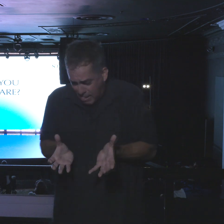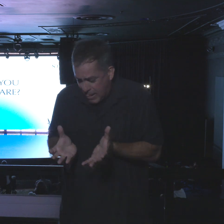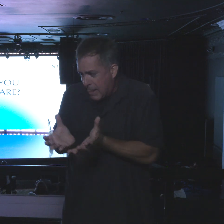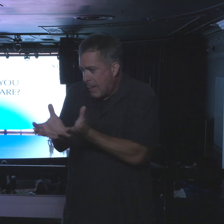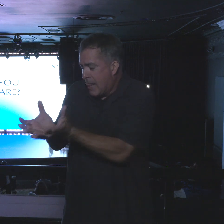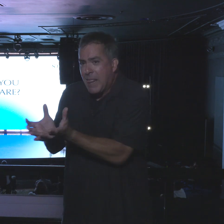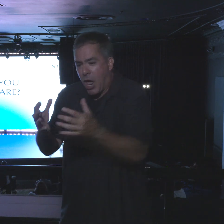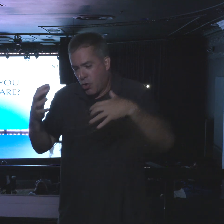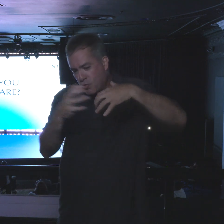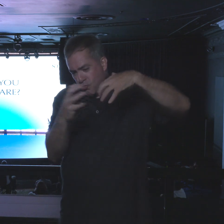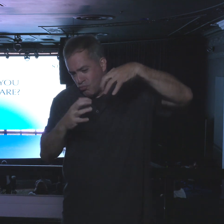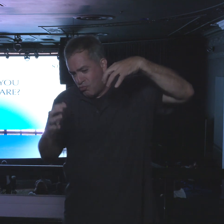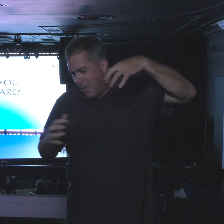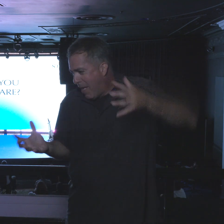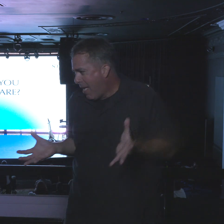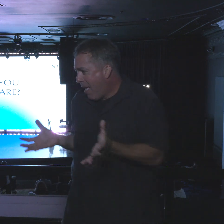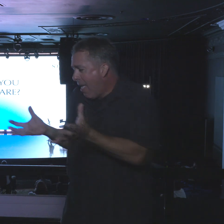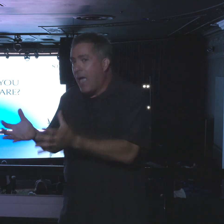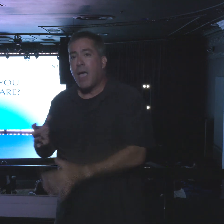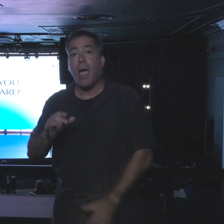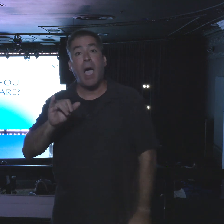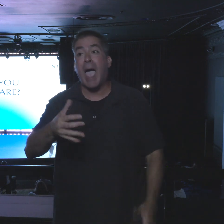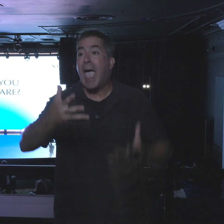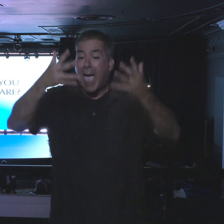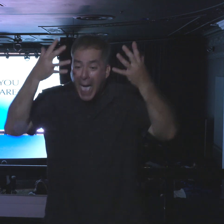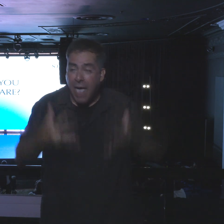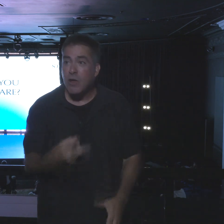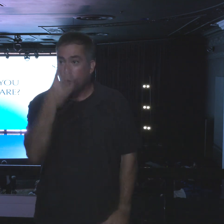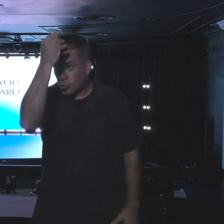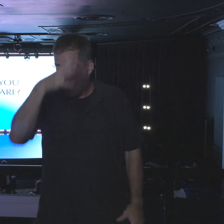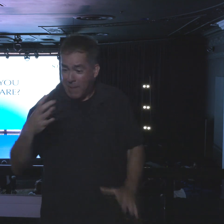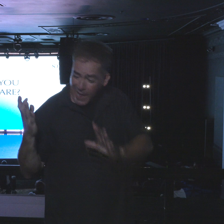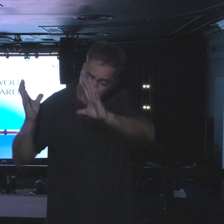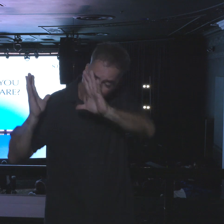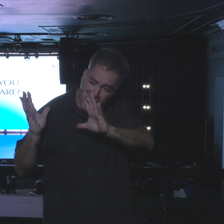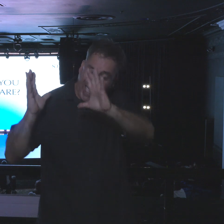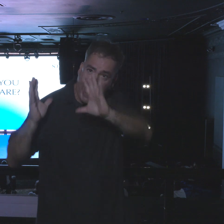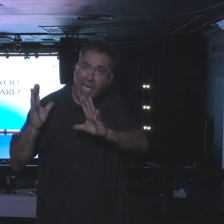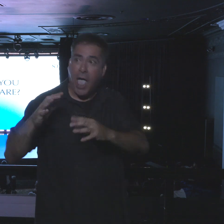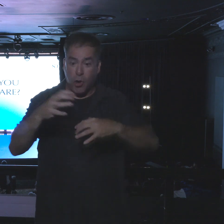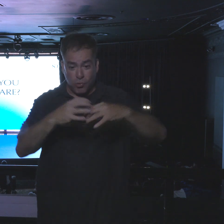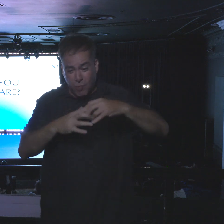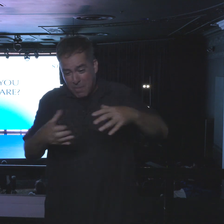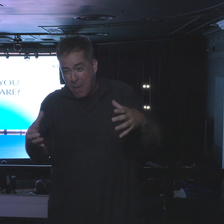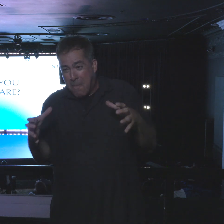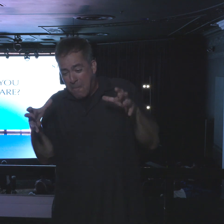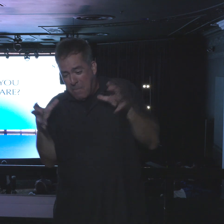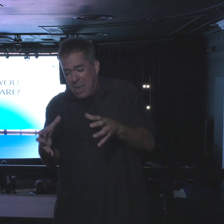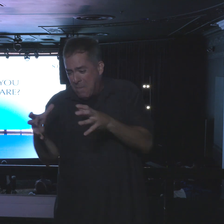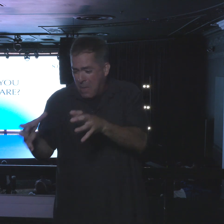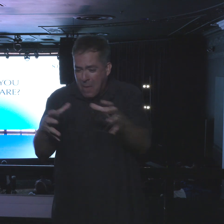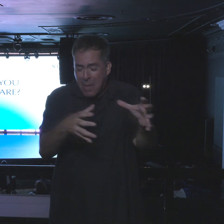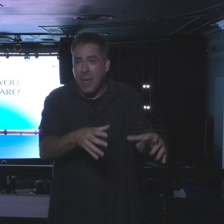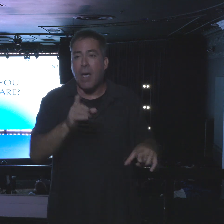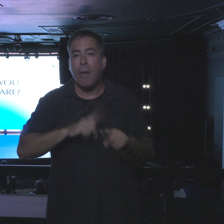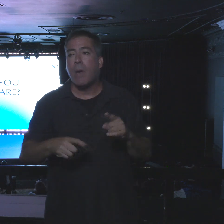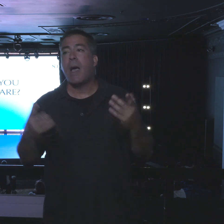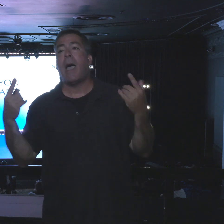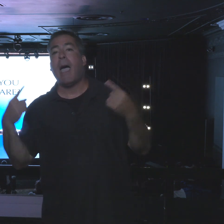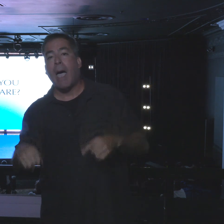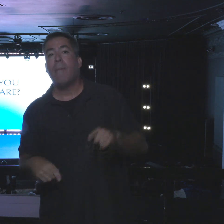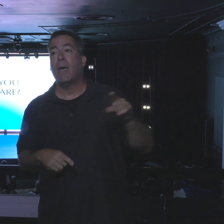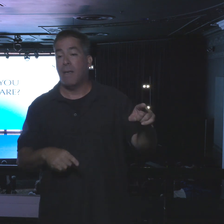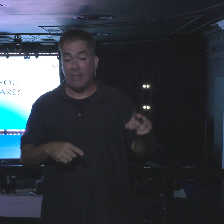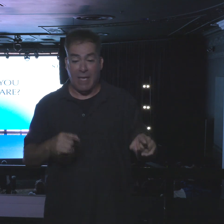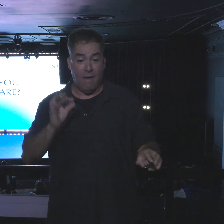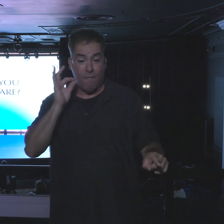of grapes. It took two men to carry them on their shoulders. But unfortunately, as they're carrying the